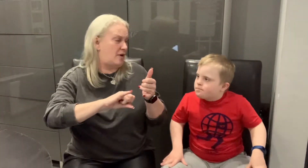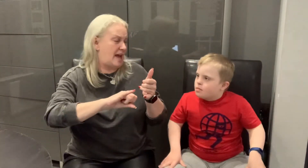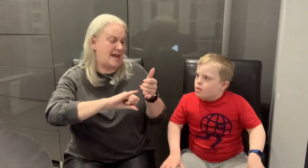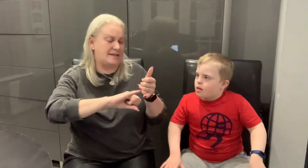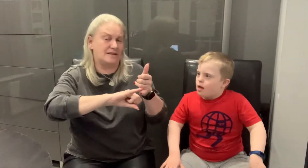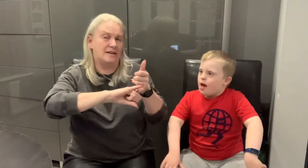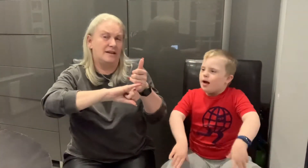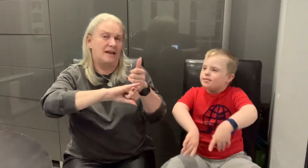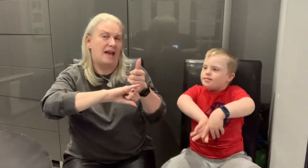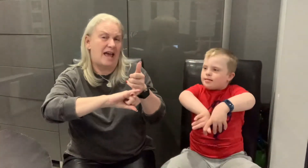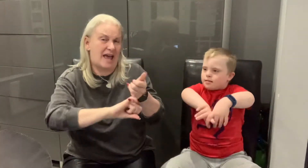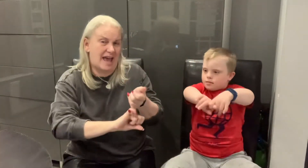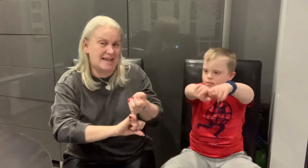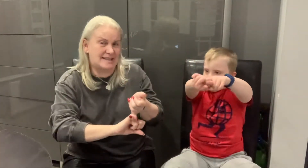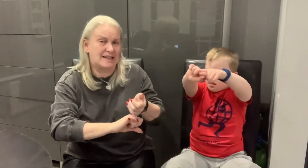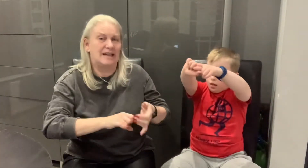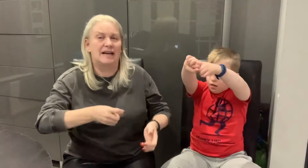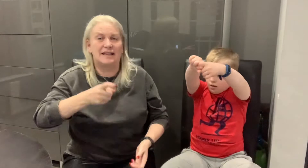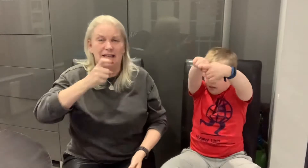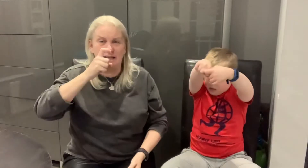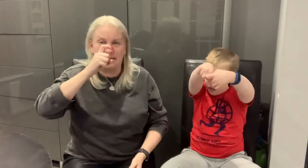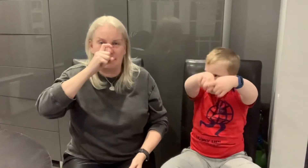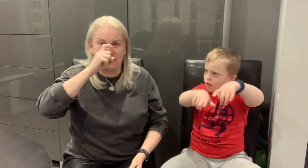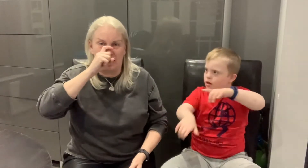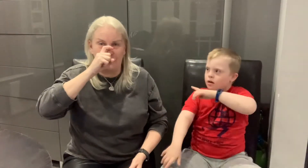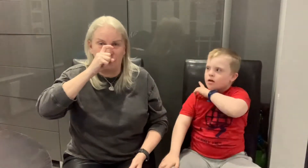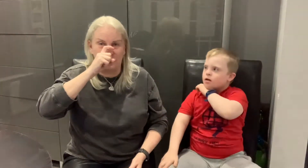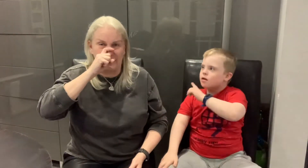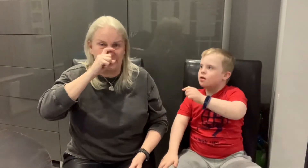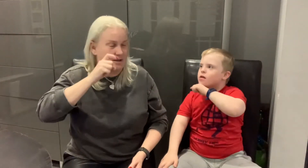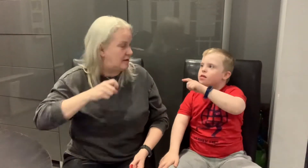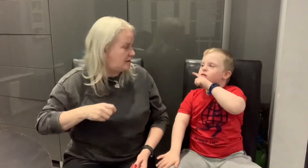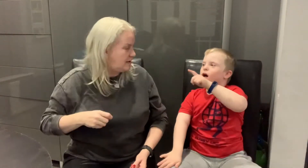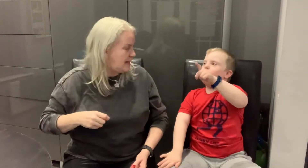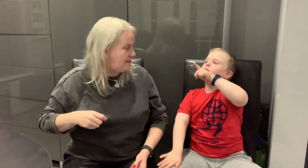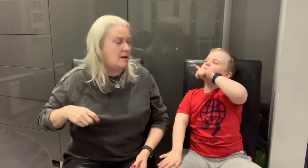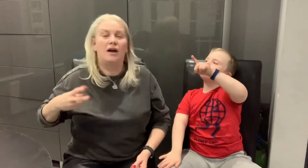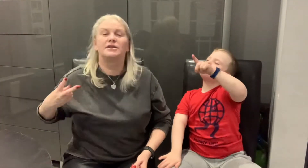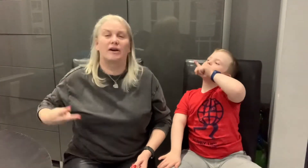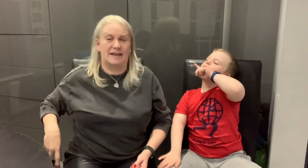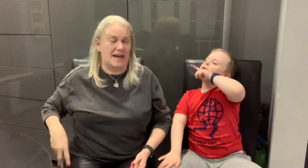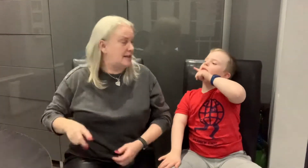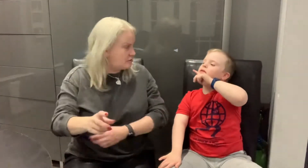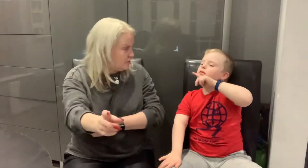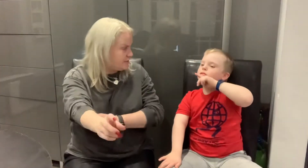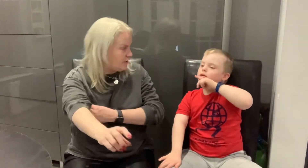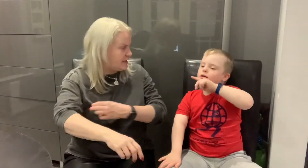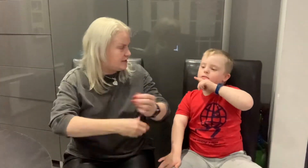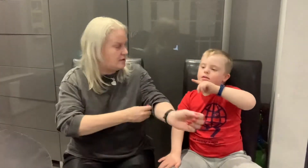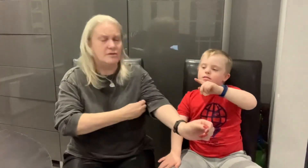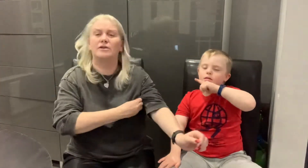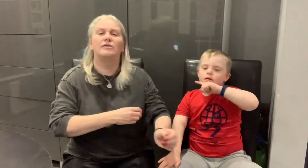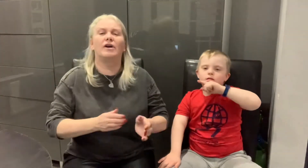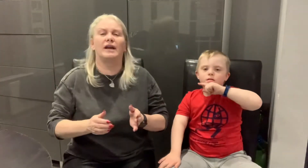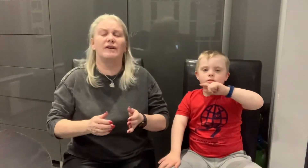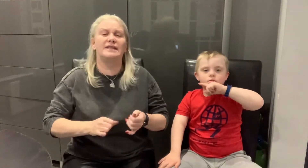s s s and then the sign for sister yeah so again that's good signing to it right ready